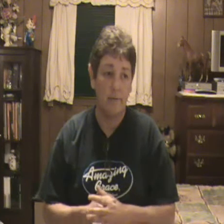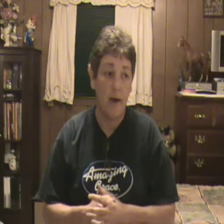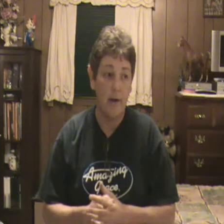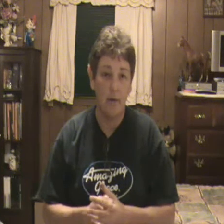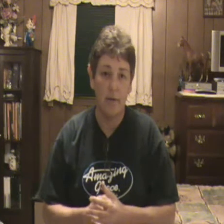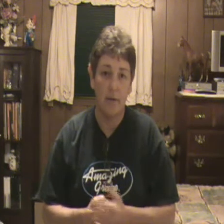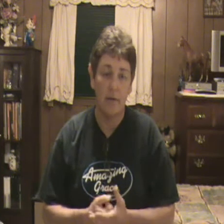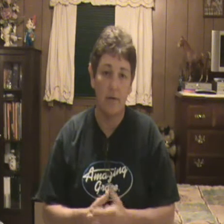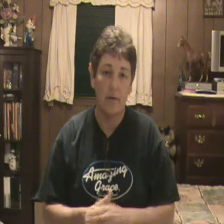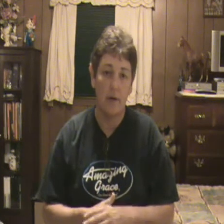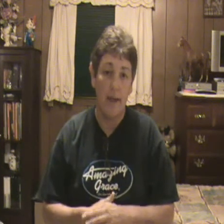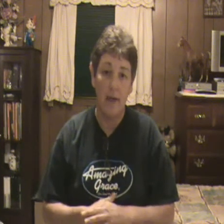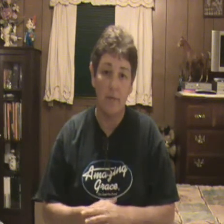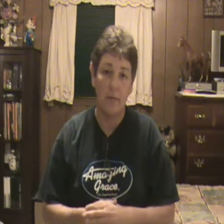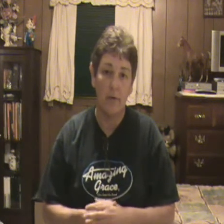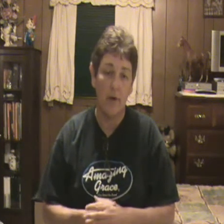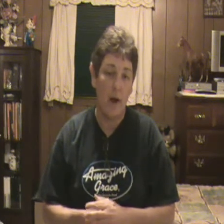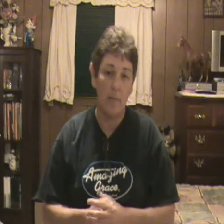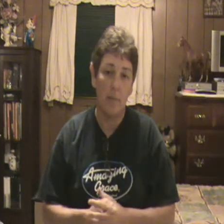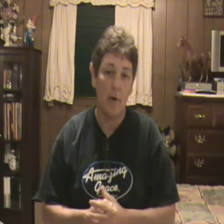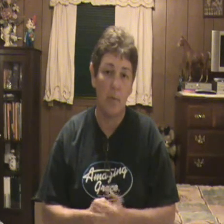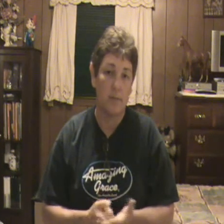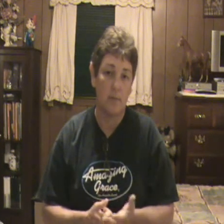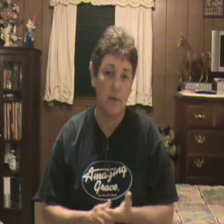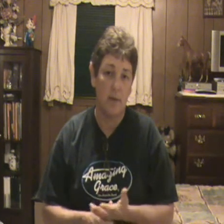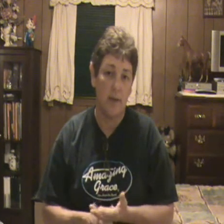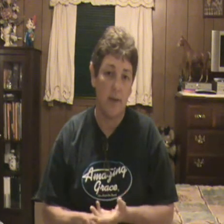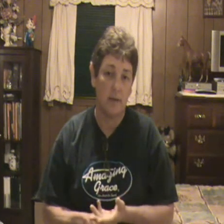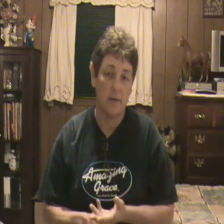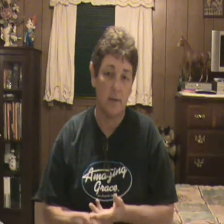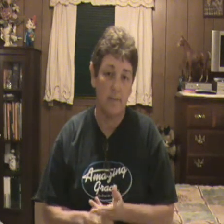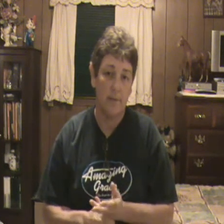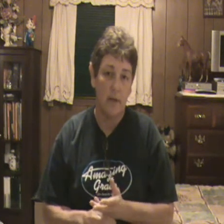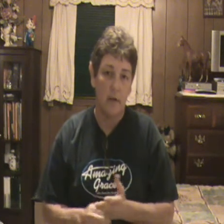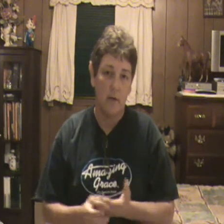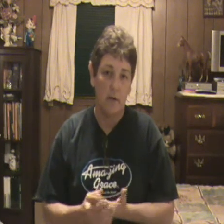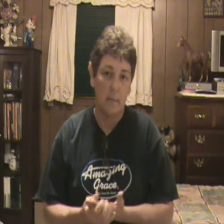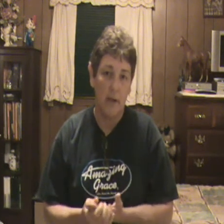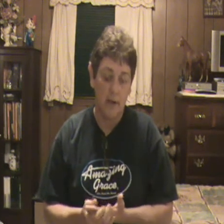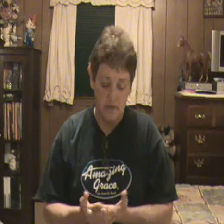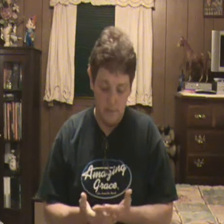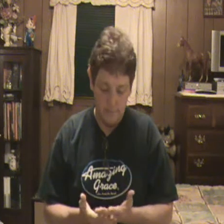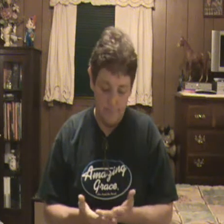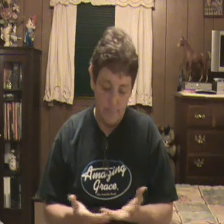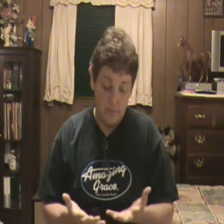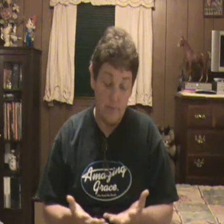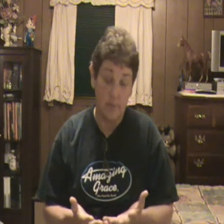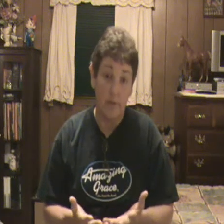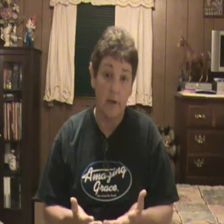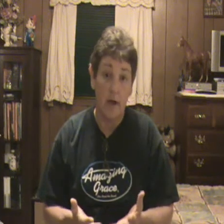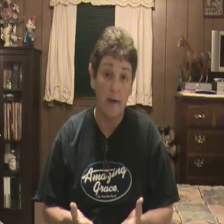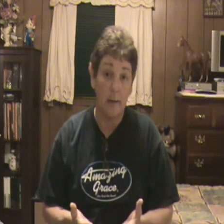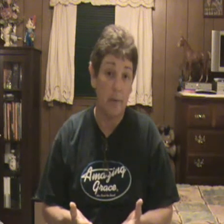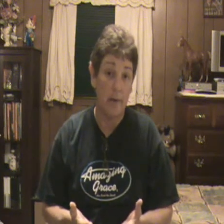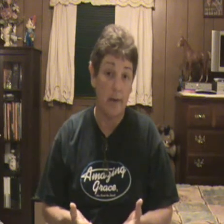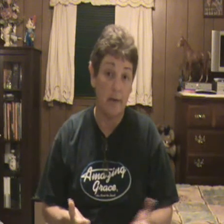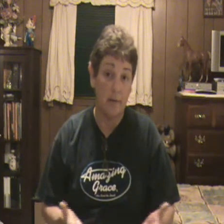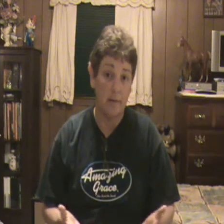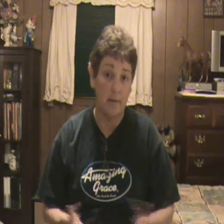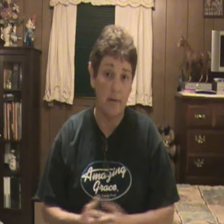Vicodin or Advil or ibuprofen or something like that because, you know, the pain is, it's just really not any pain, you know,